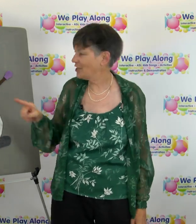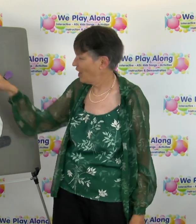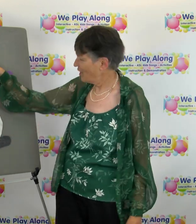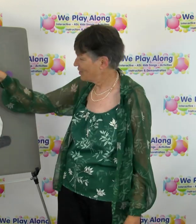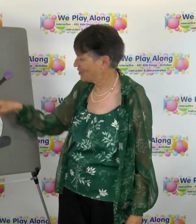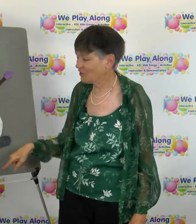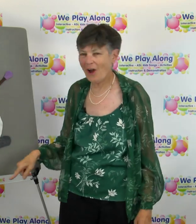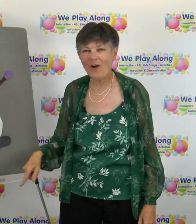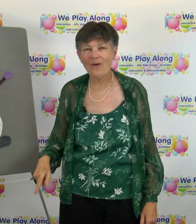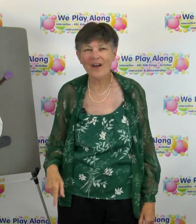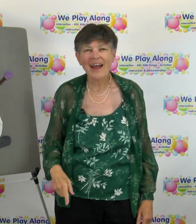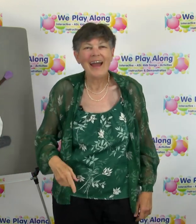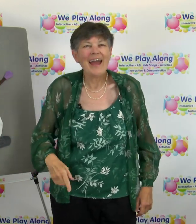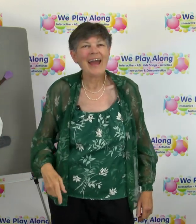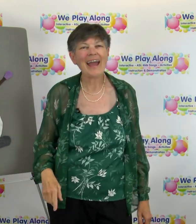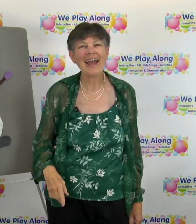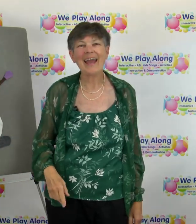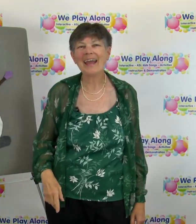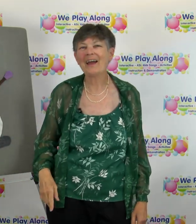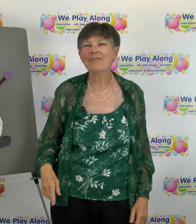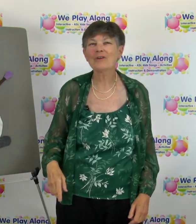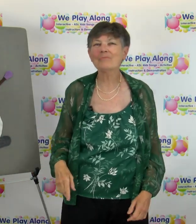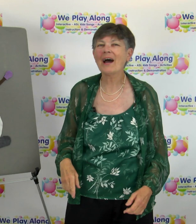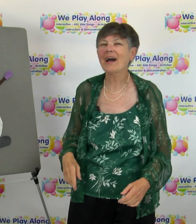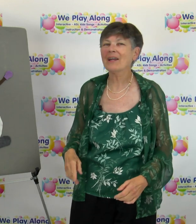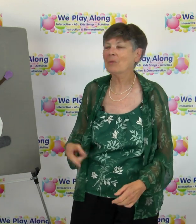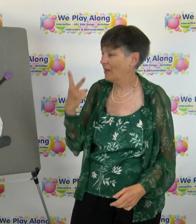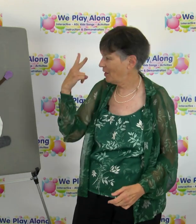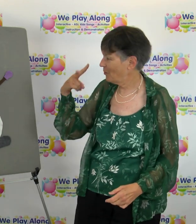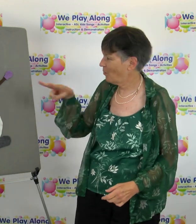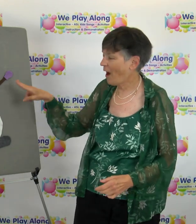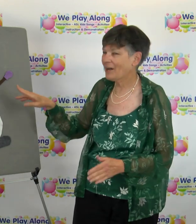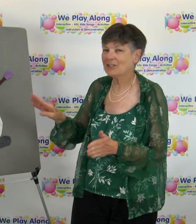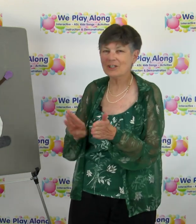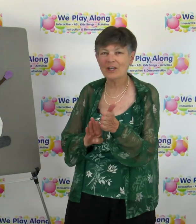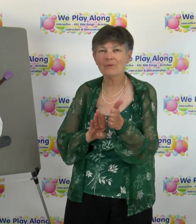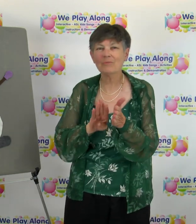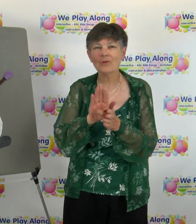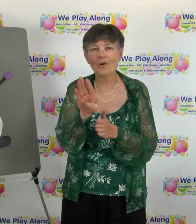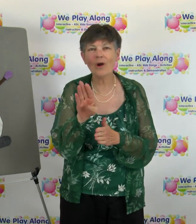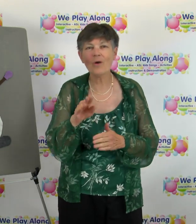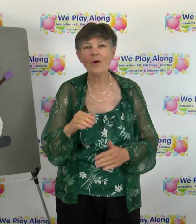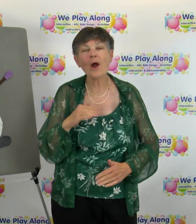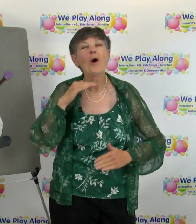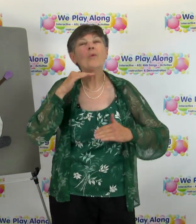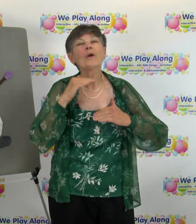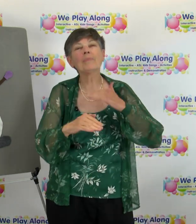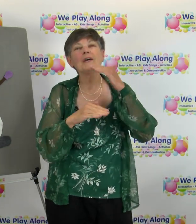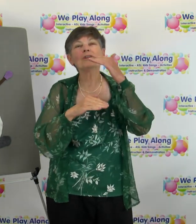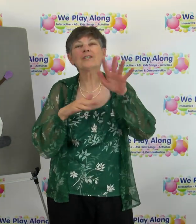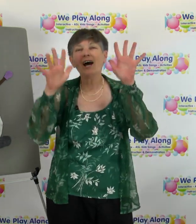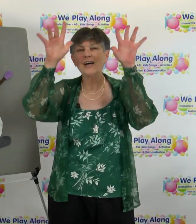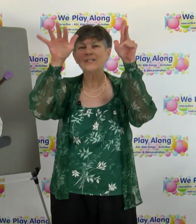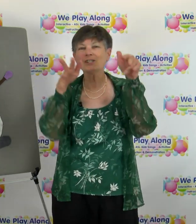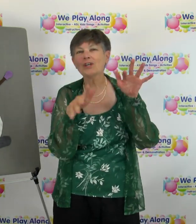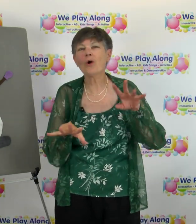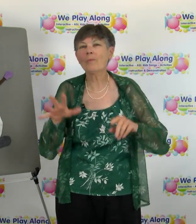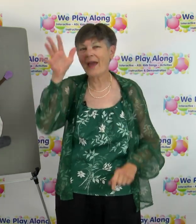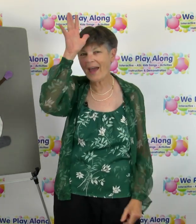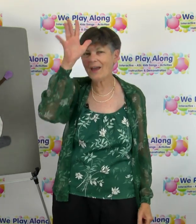snow Hey, everybody, we watched him glow We built a snowman